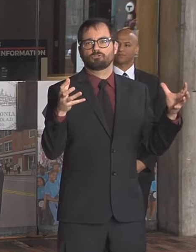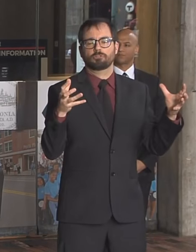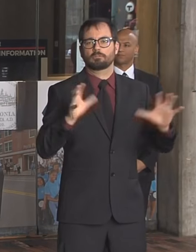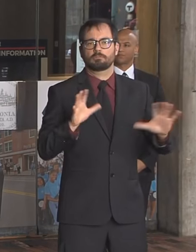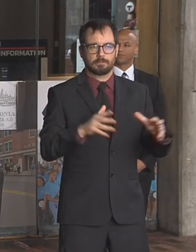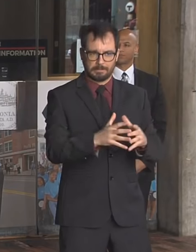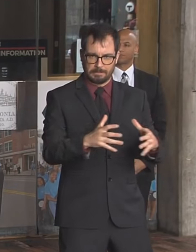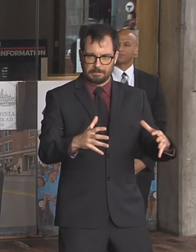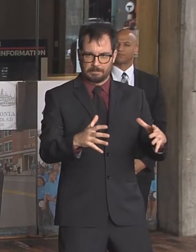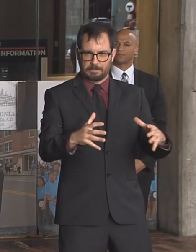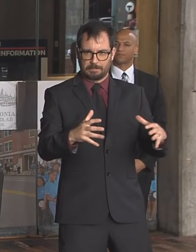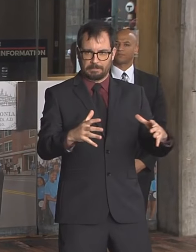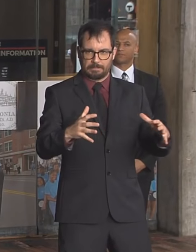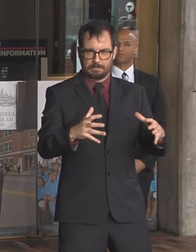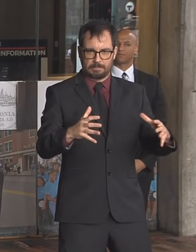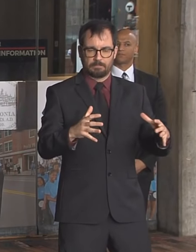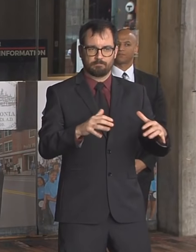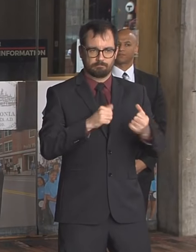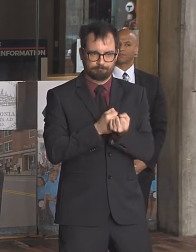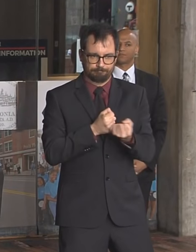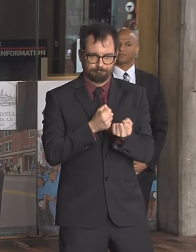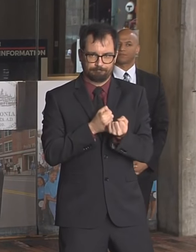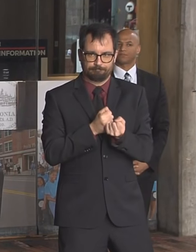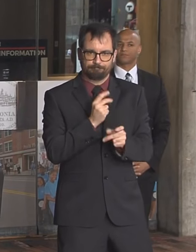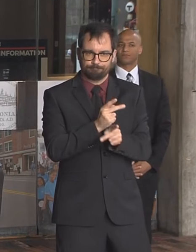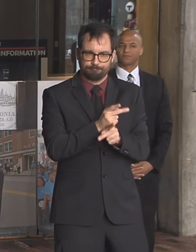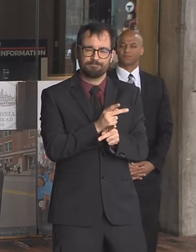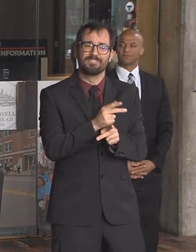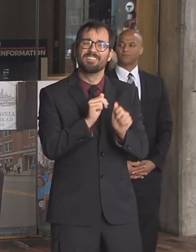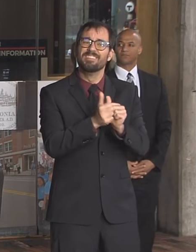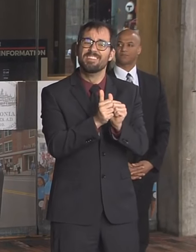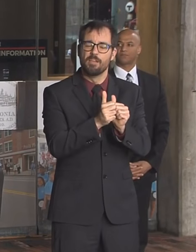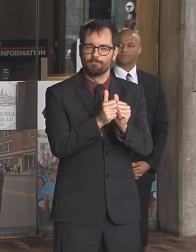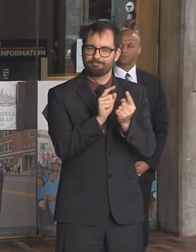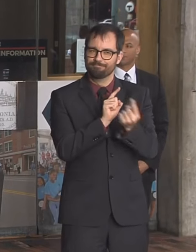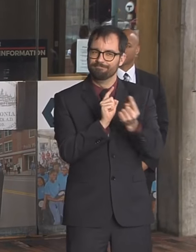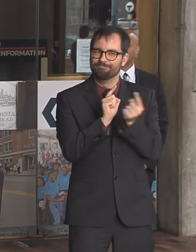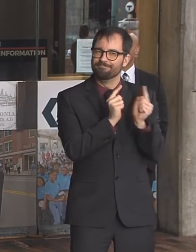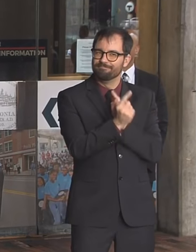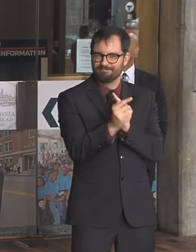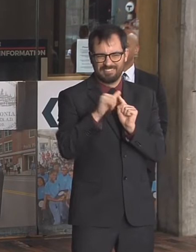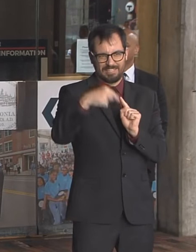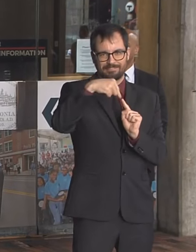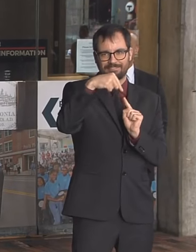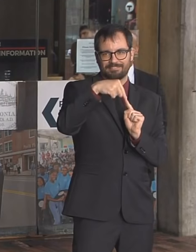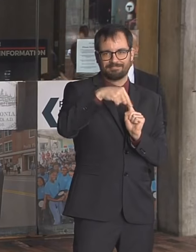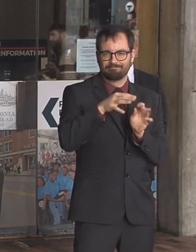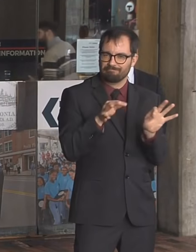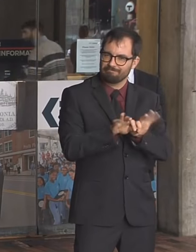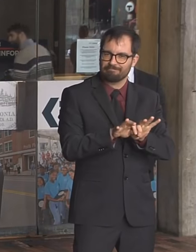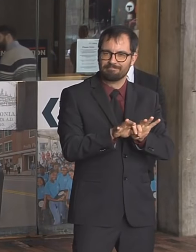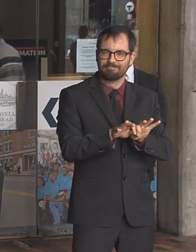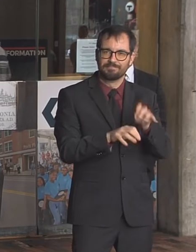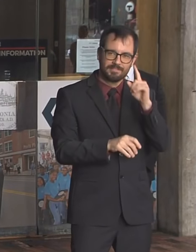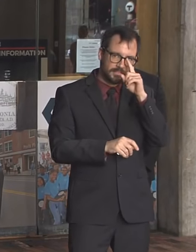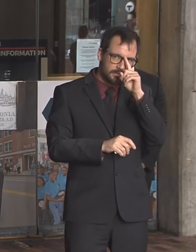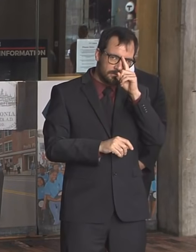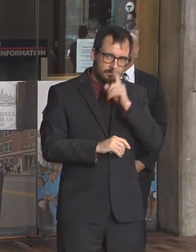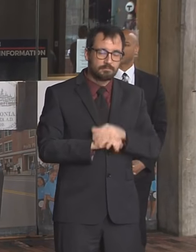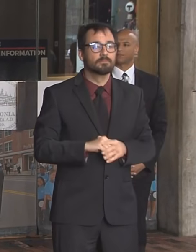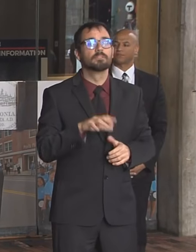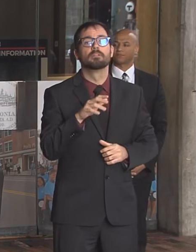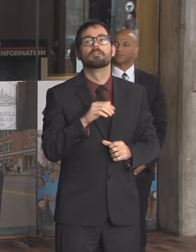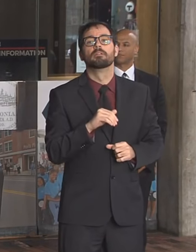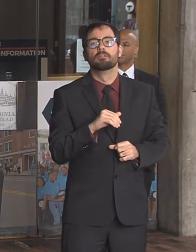if you're caring for elderly people and not visiting people, I think you can check in with them by calling, by texting, FaceTiming, using all of those tools